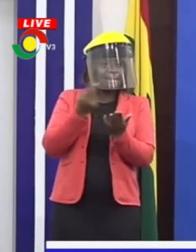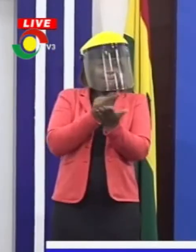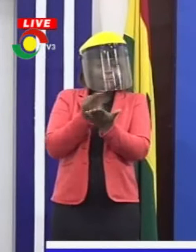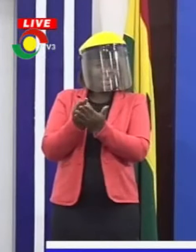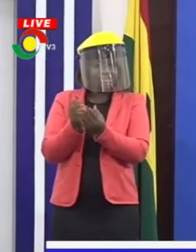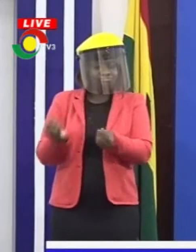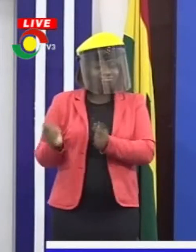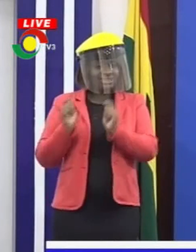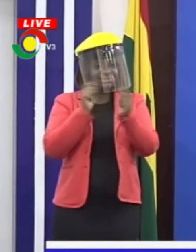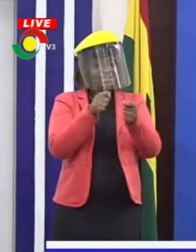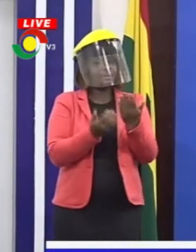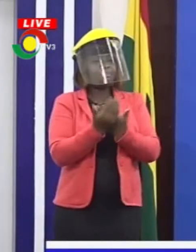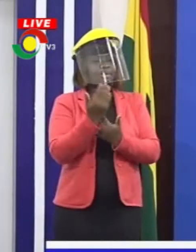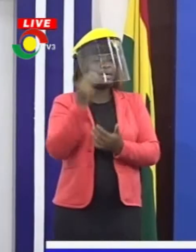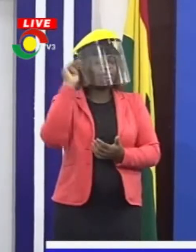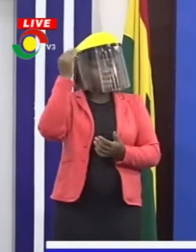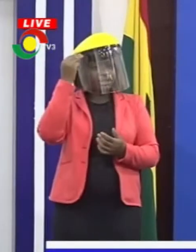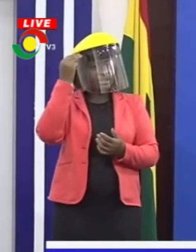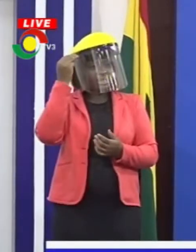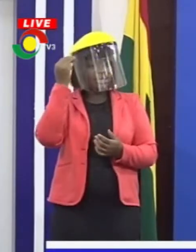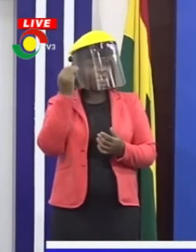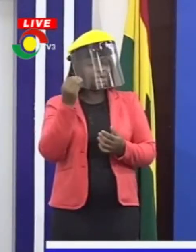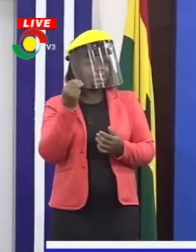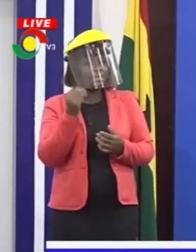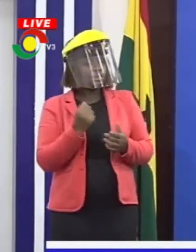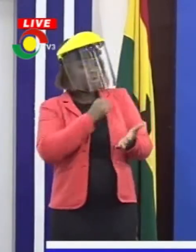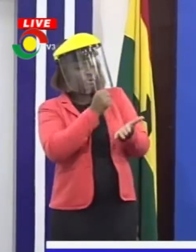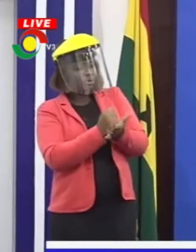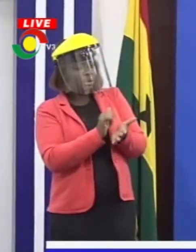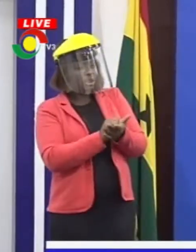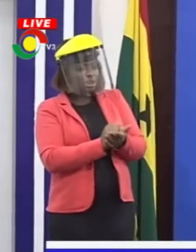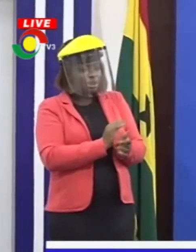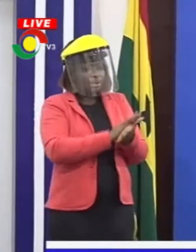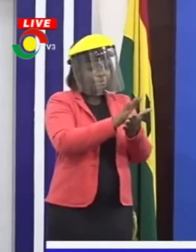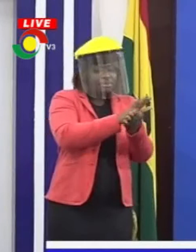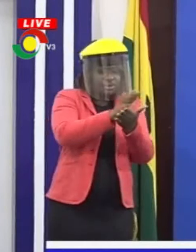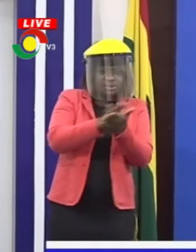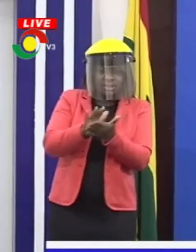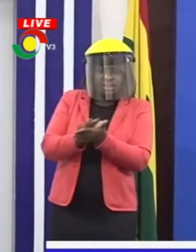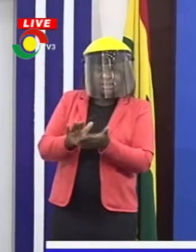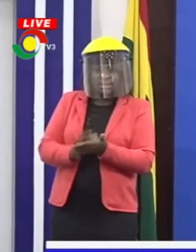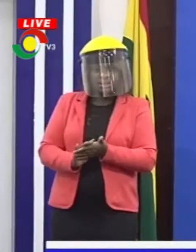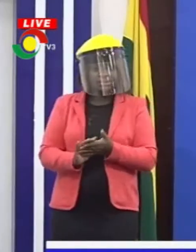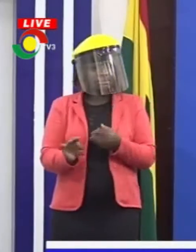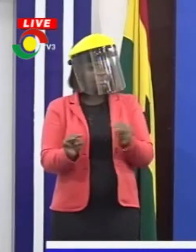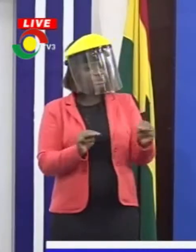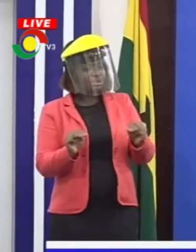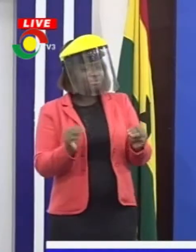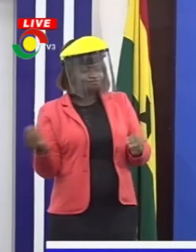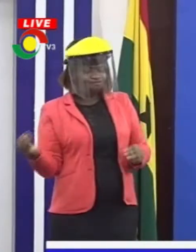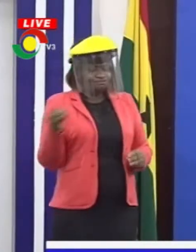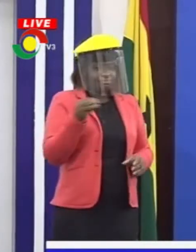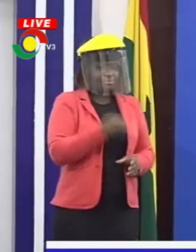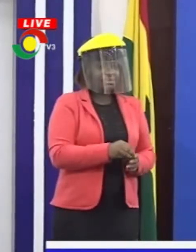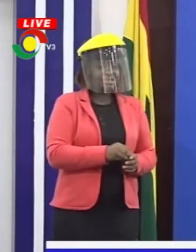place has been cleared. All we are doing is ensuring that the catering services are managed to do there. put in additional